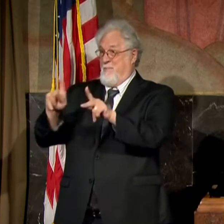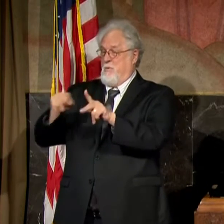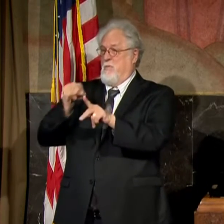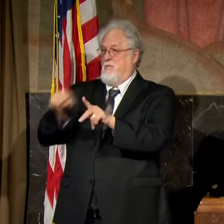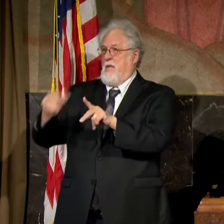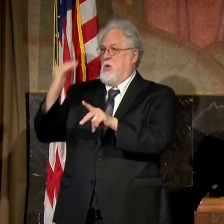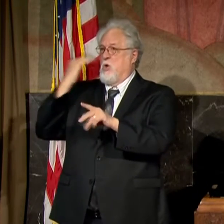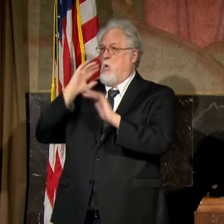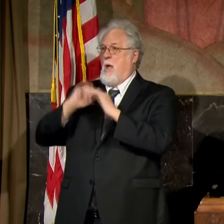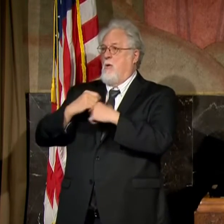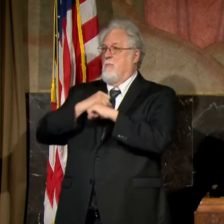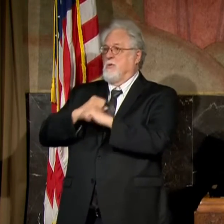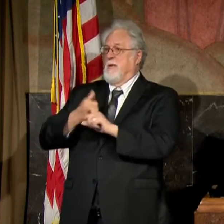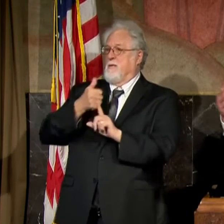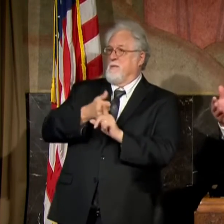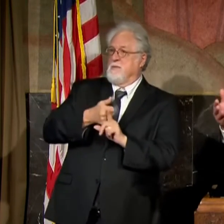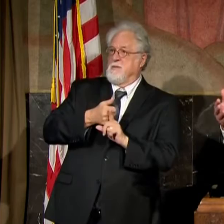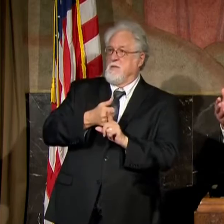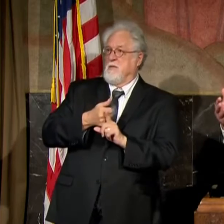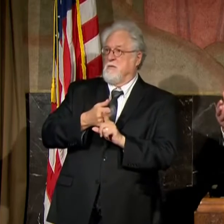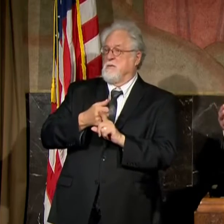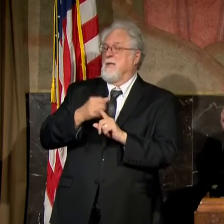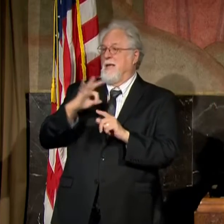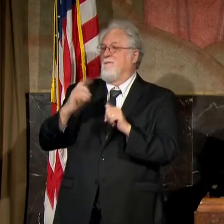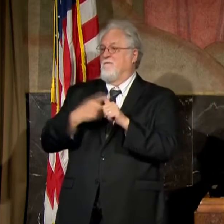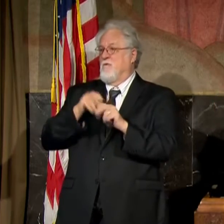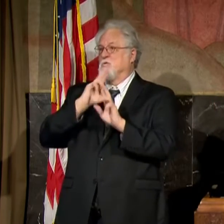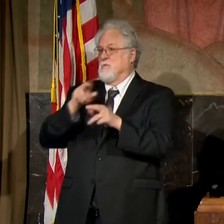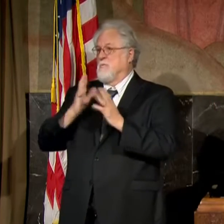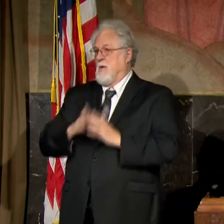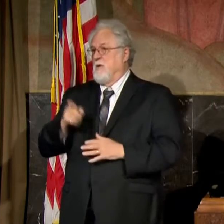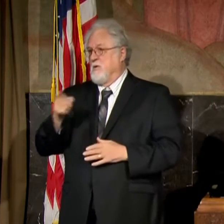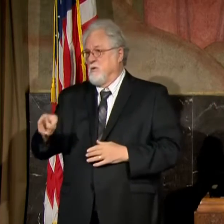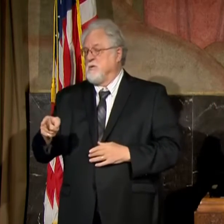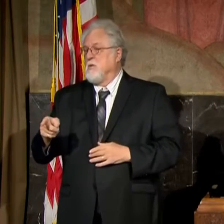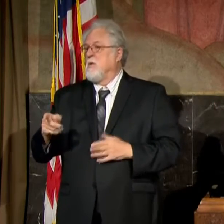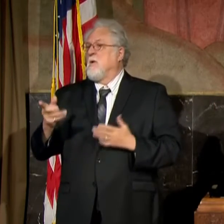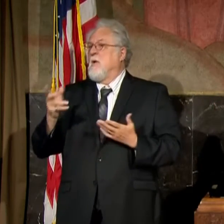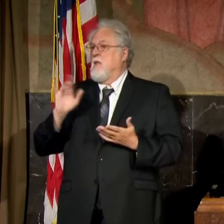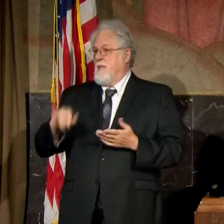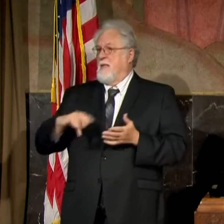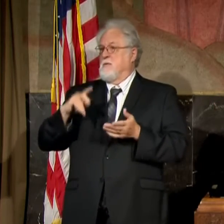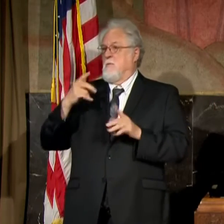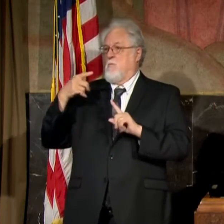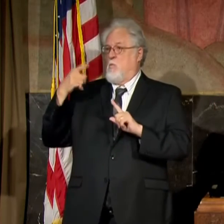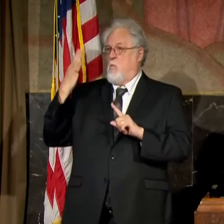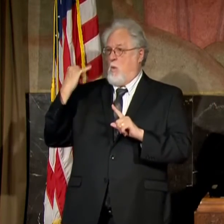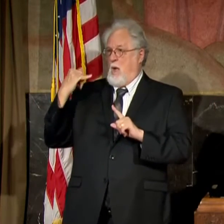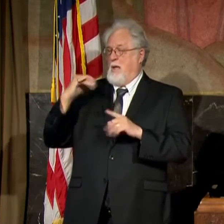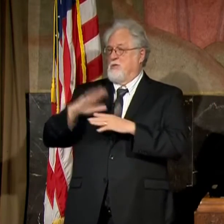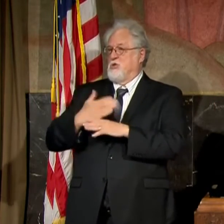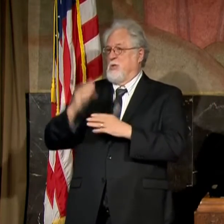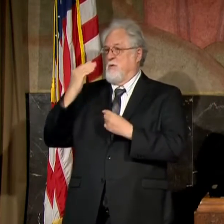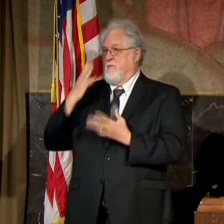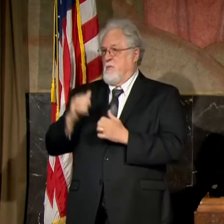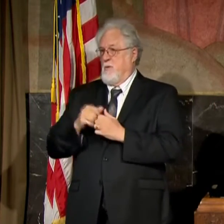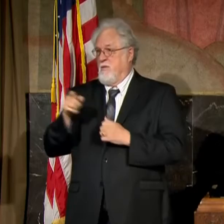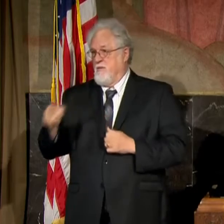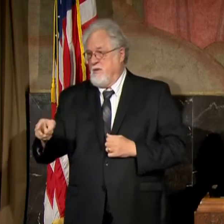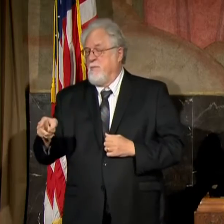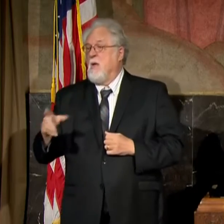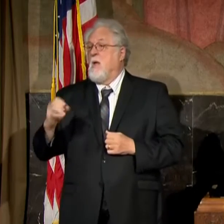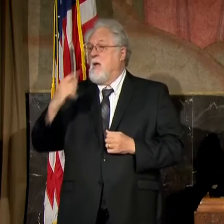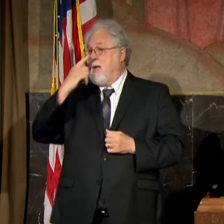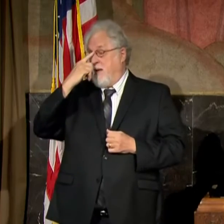know how to protect themselves or their first responders and so forth. So that's the purpose for sharing the information and the